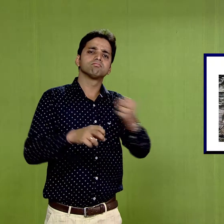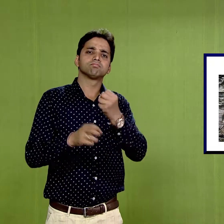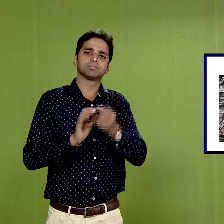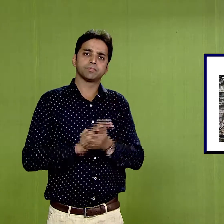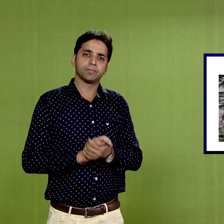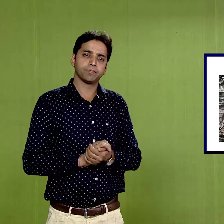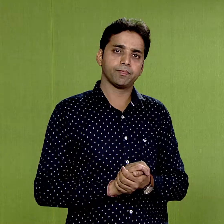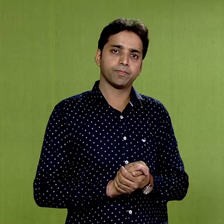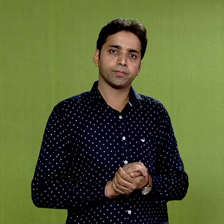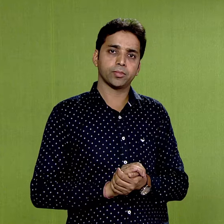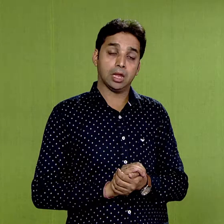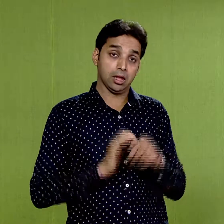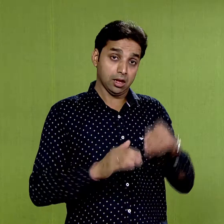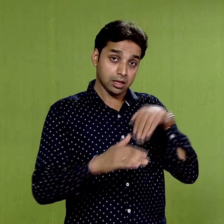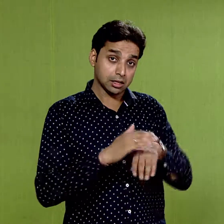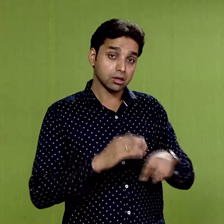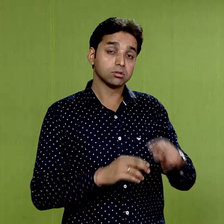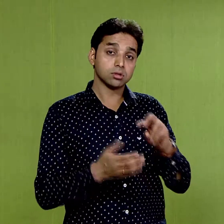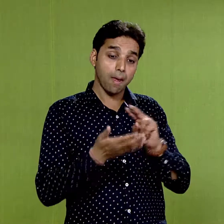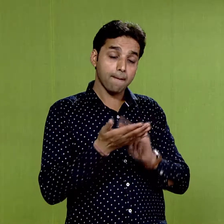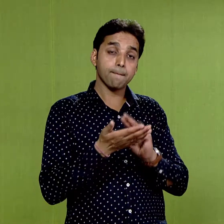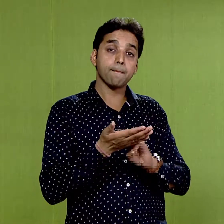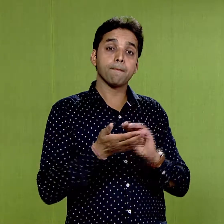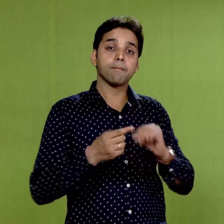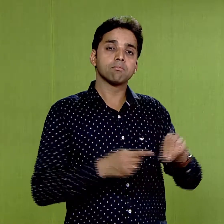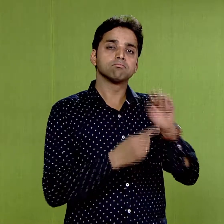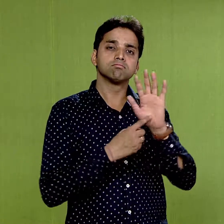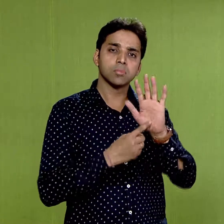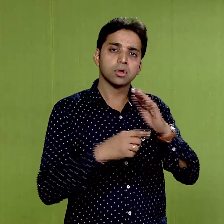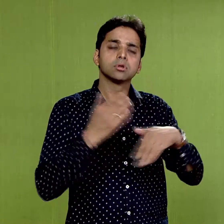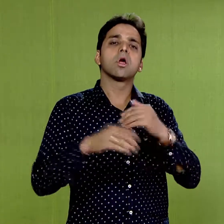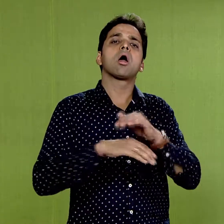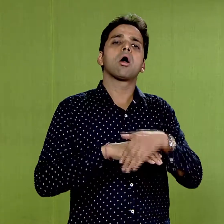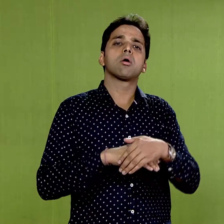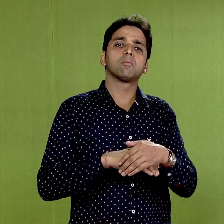there is mention about Chitra Shala.